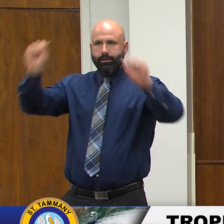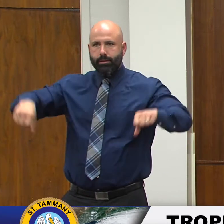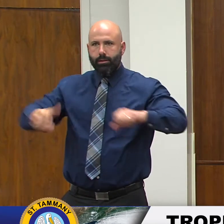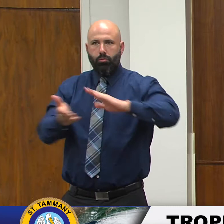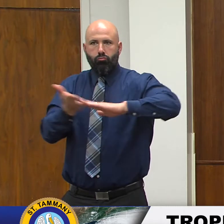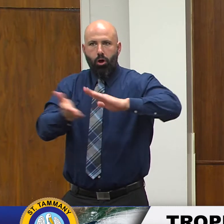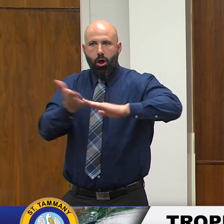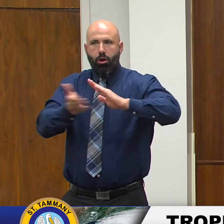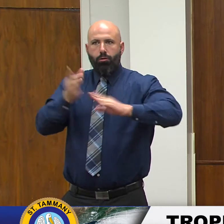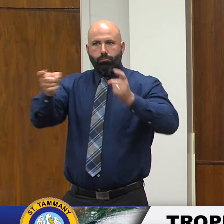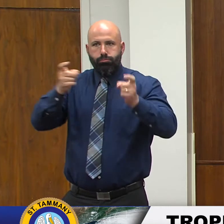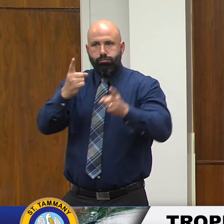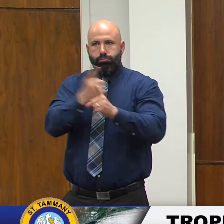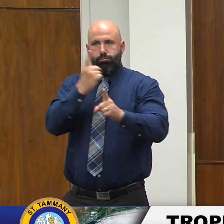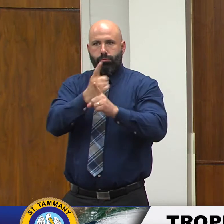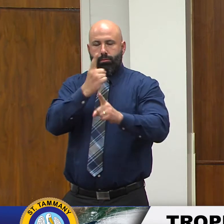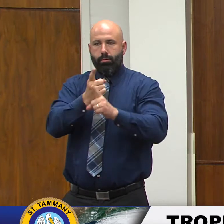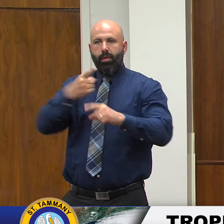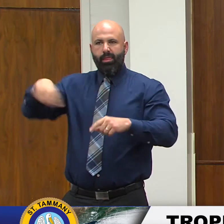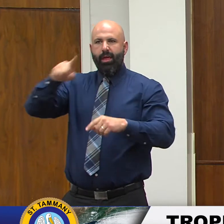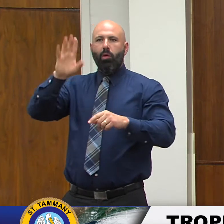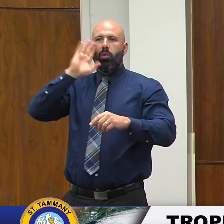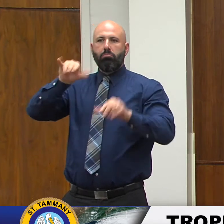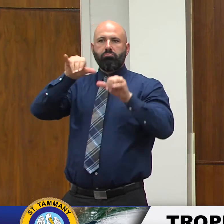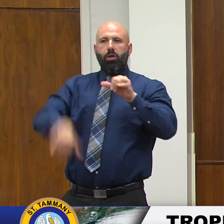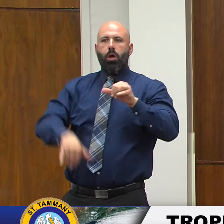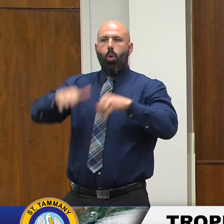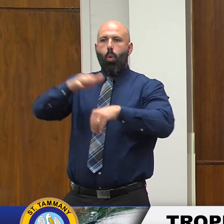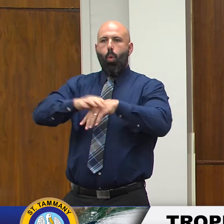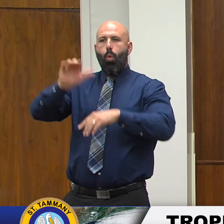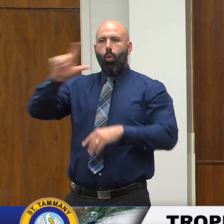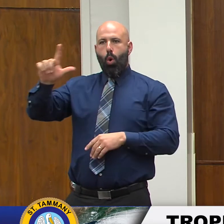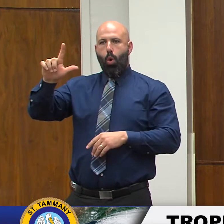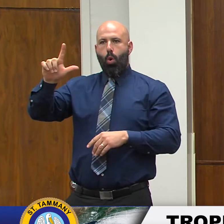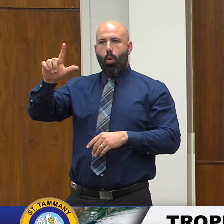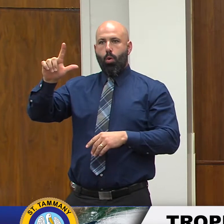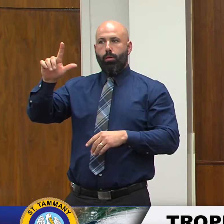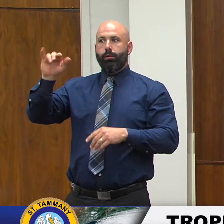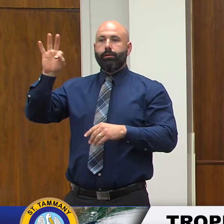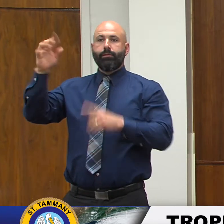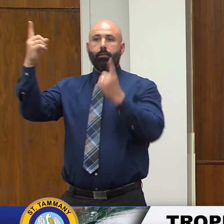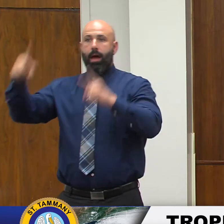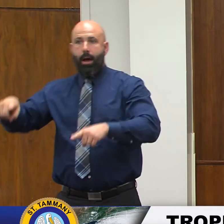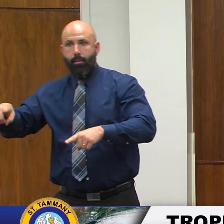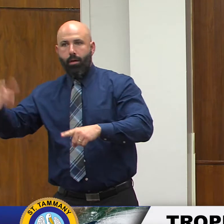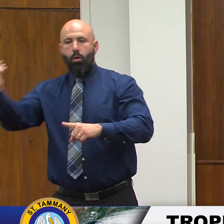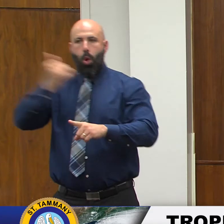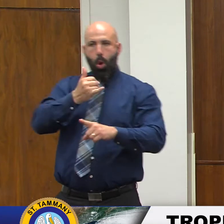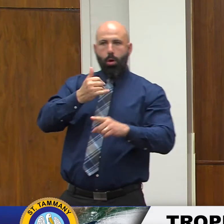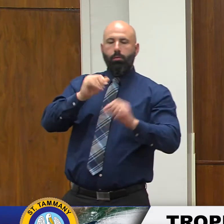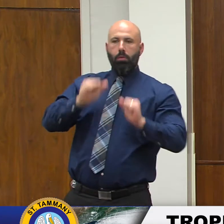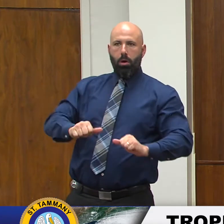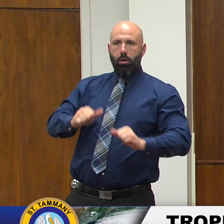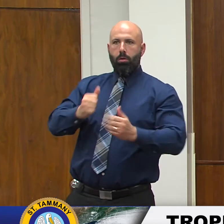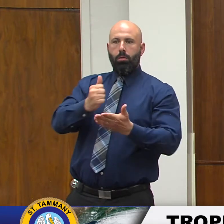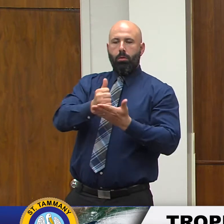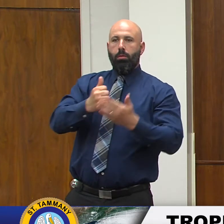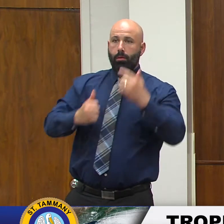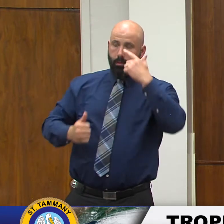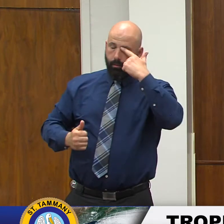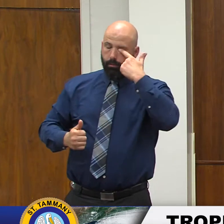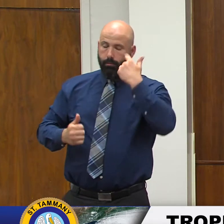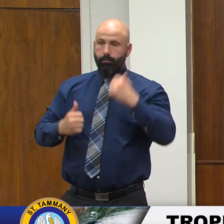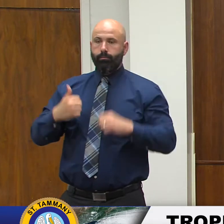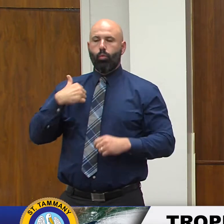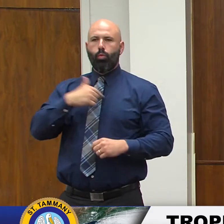to make sure that we have little interruption we have also been in contact with our